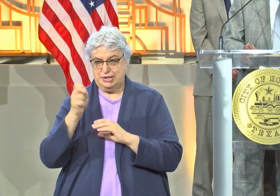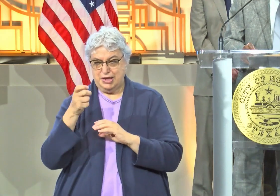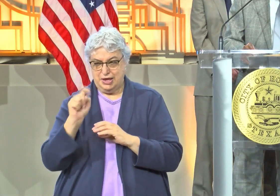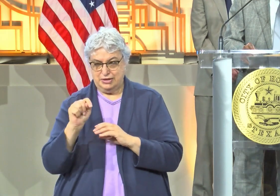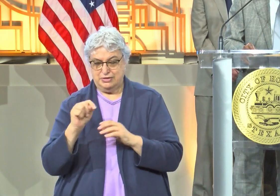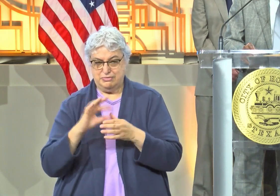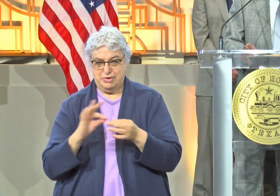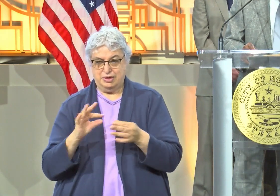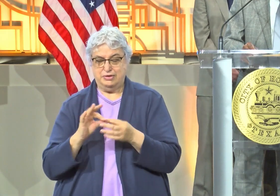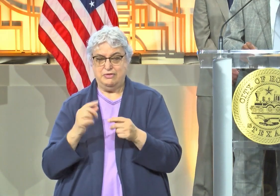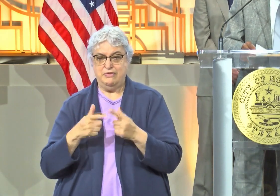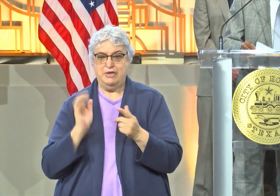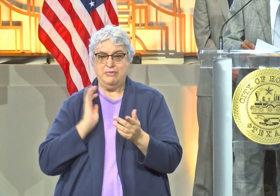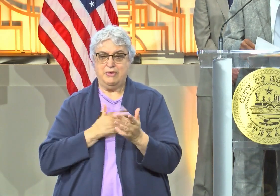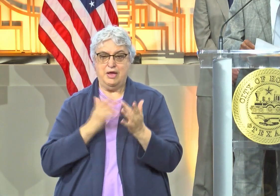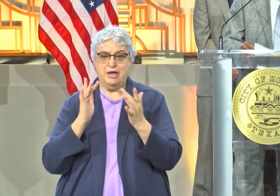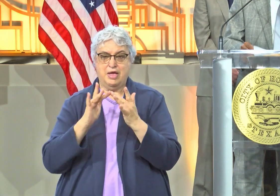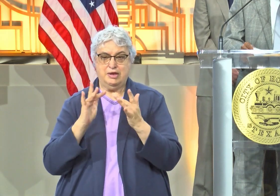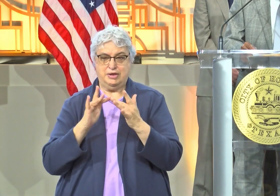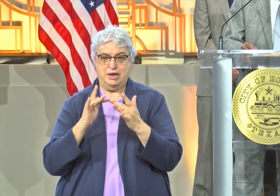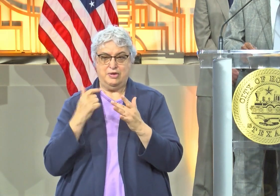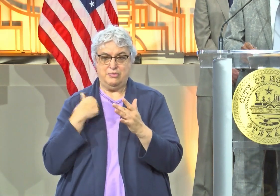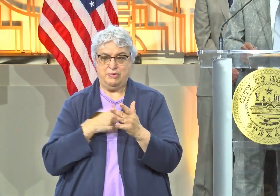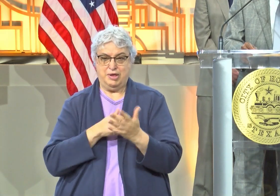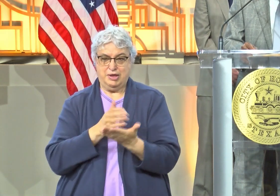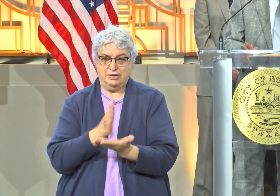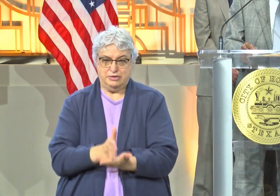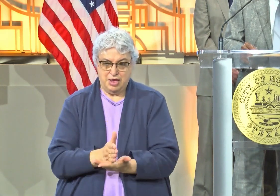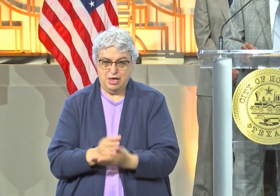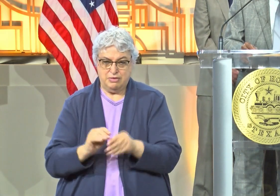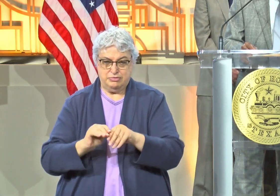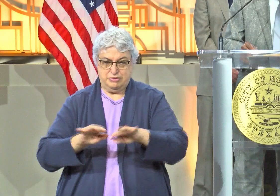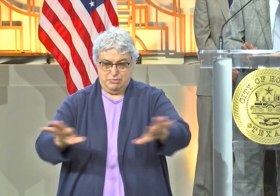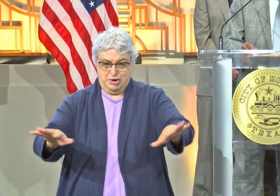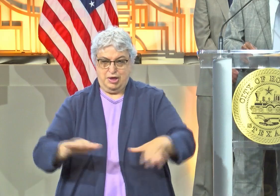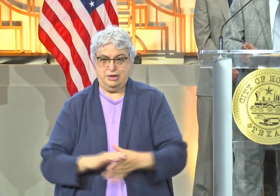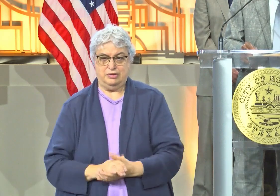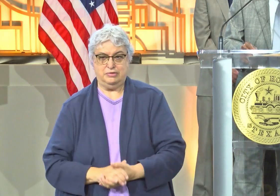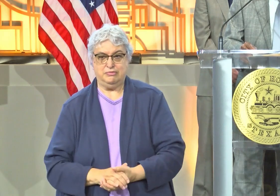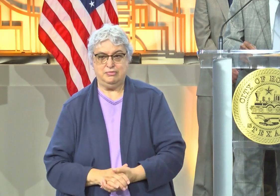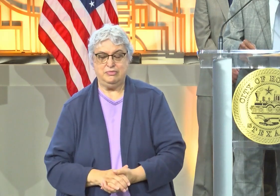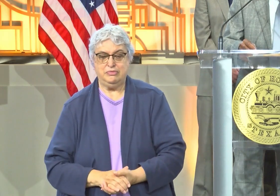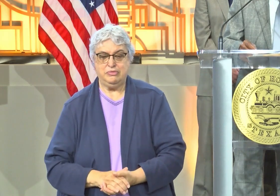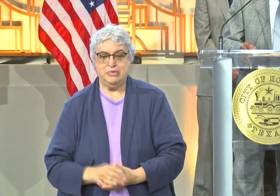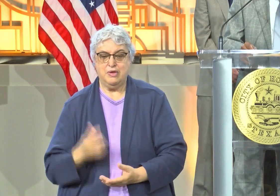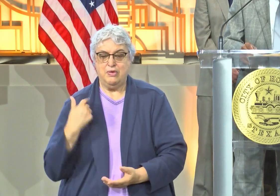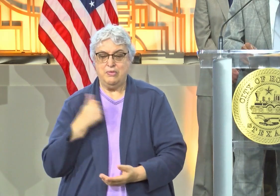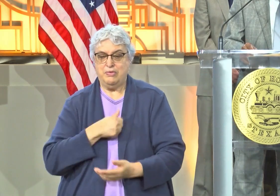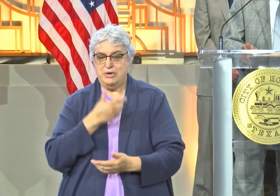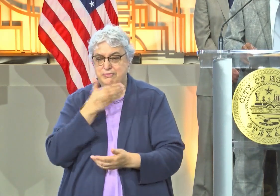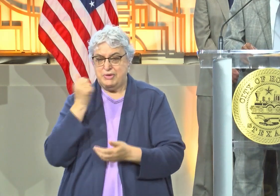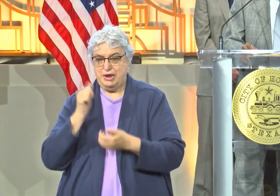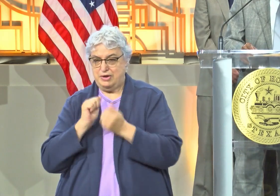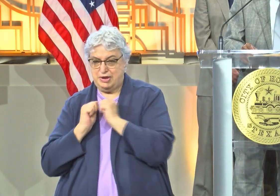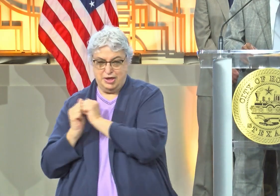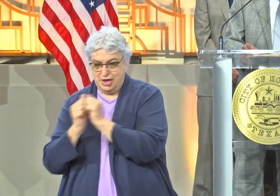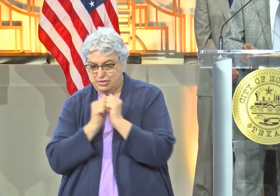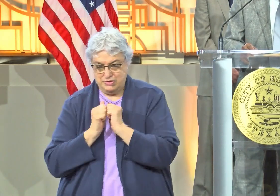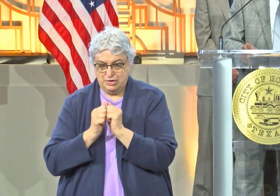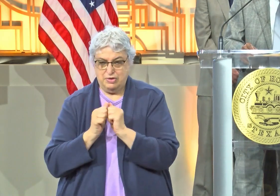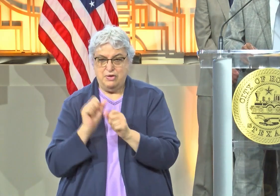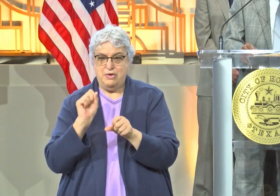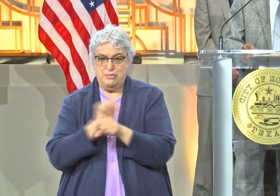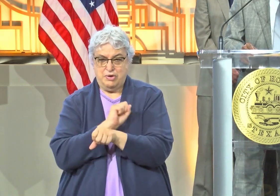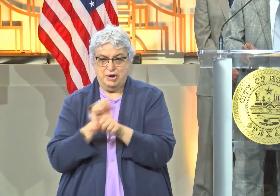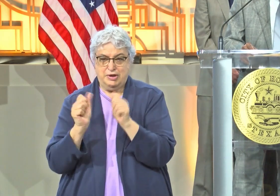our contact tracers so that we can break the chain of this transmission. We are better together. Let's work together to stop